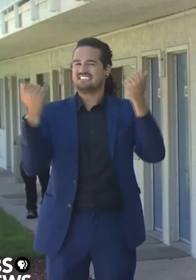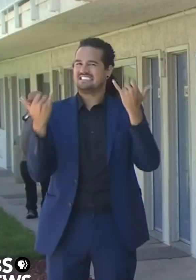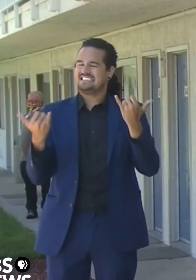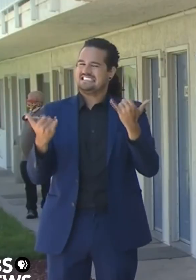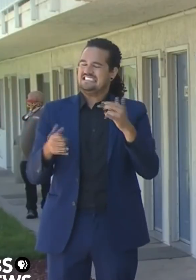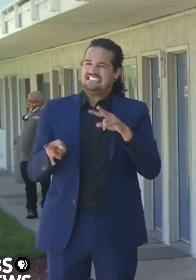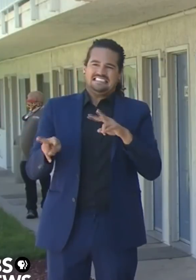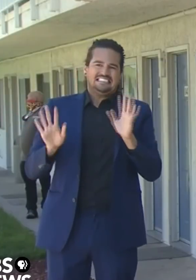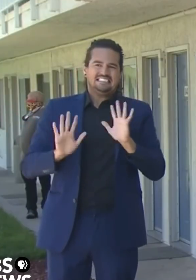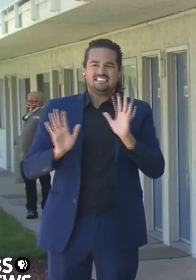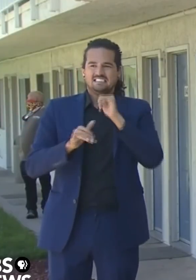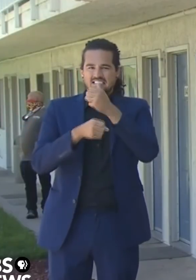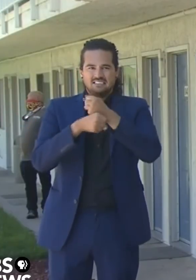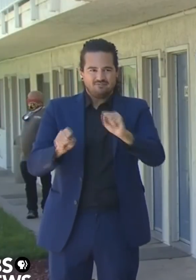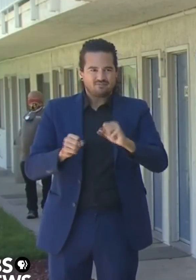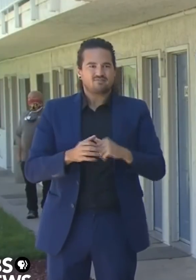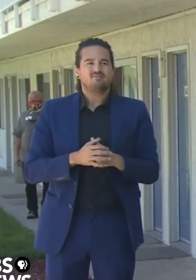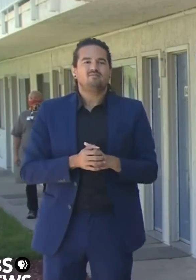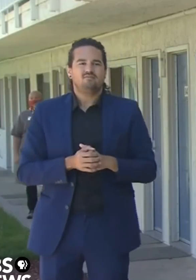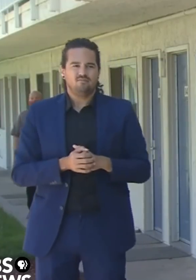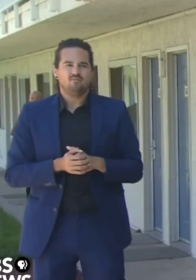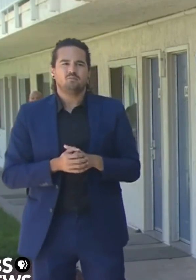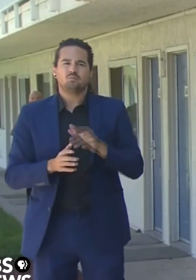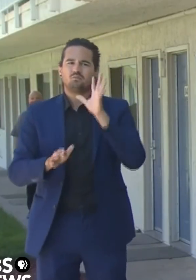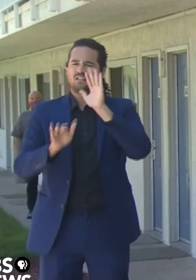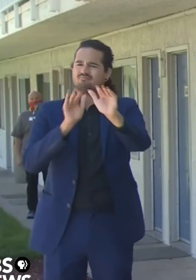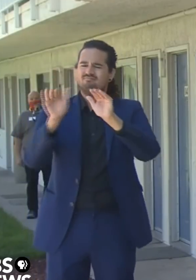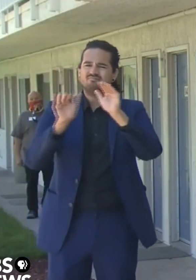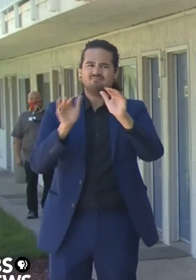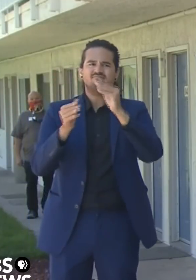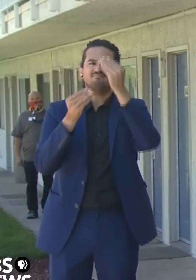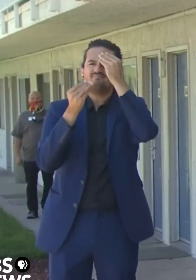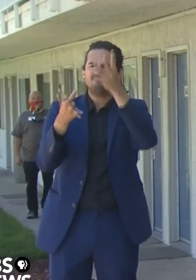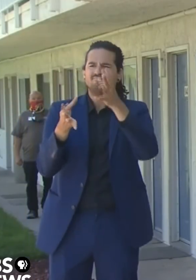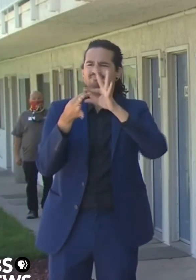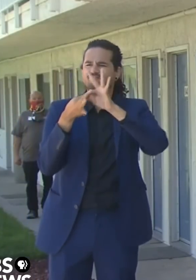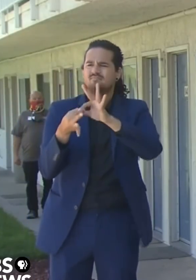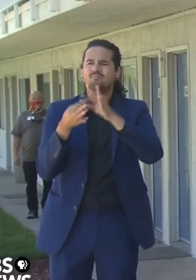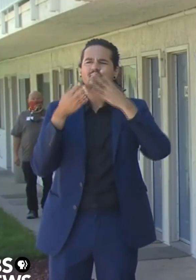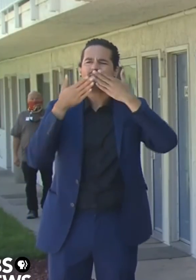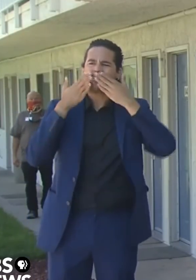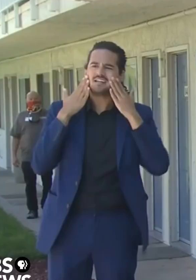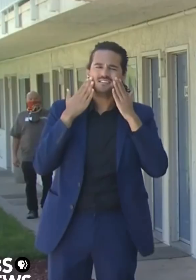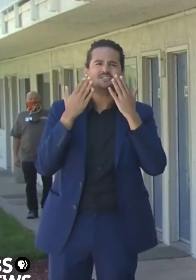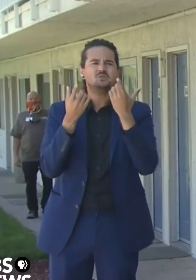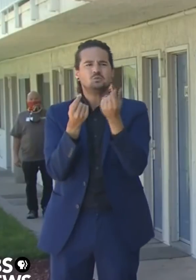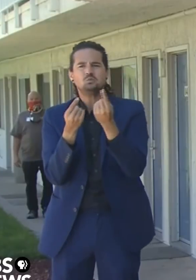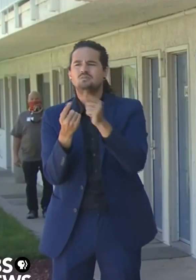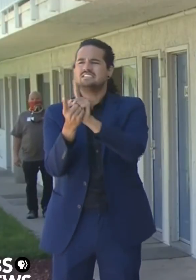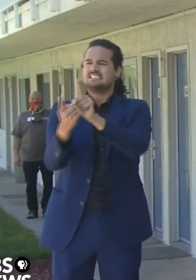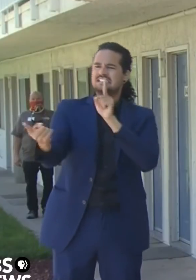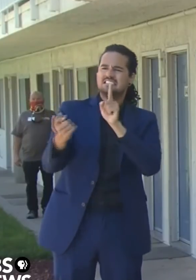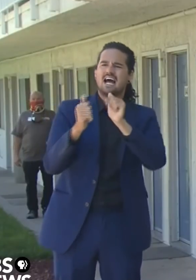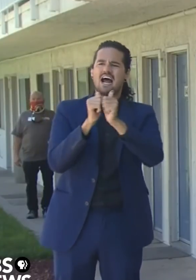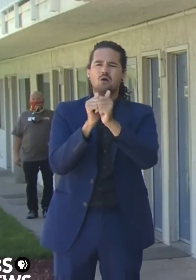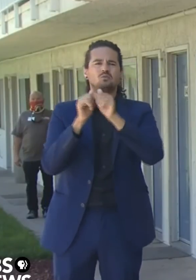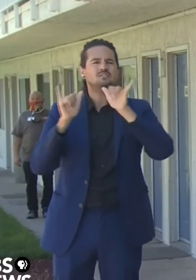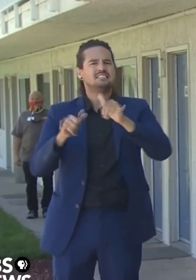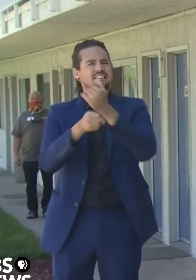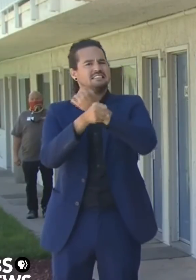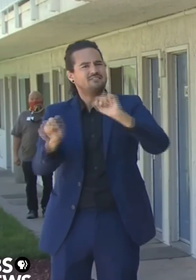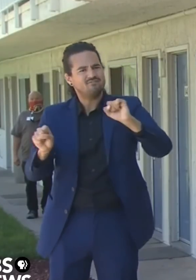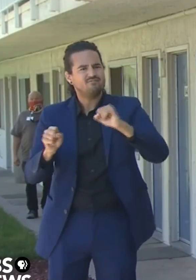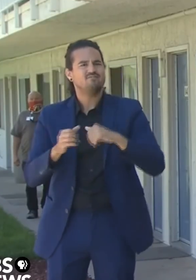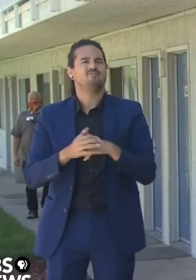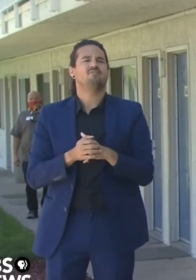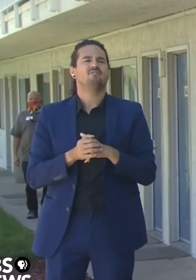the seriousness of face coverings and physical distancing and really being a little bit more aggressive as it